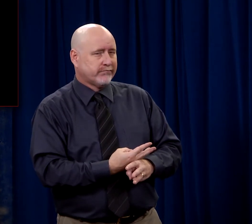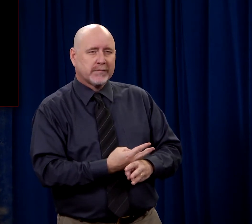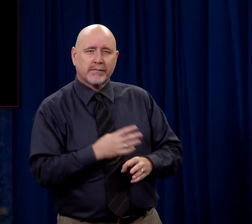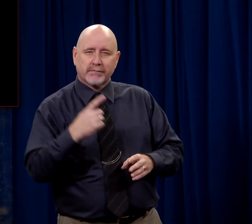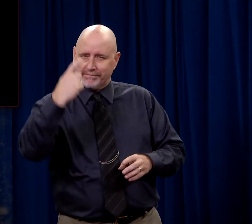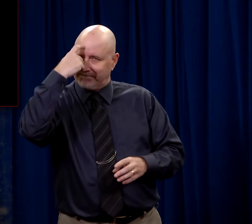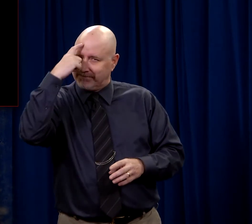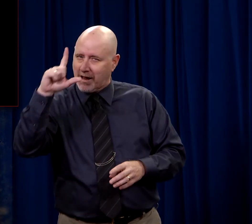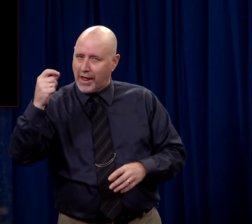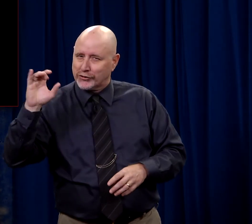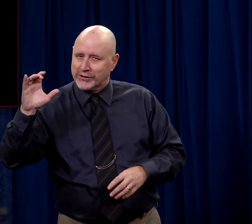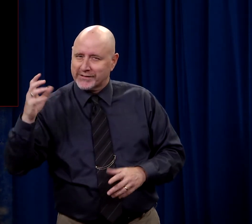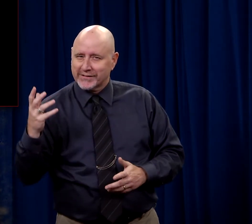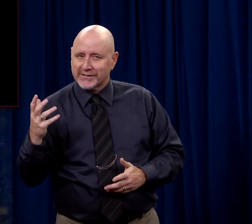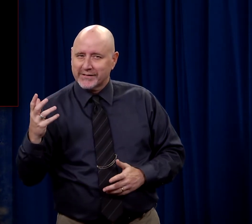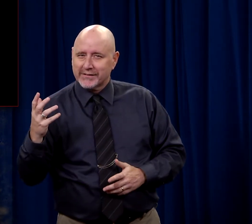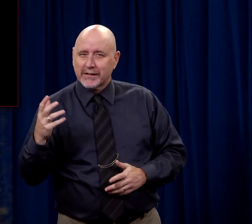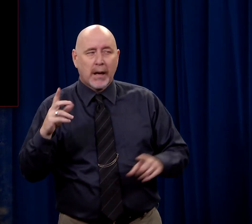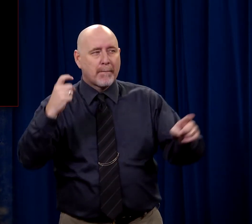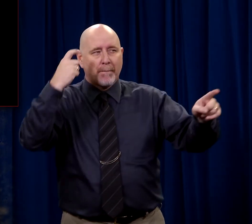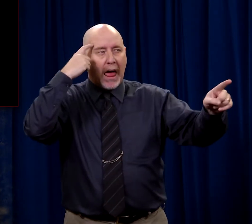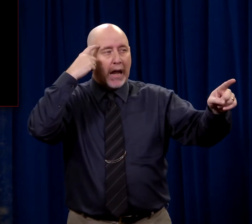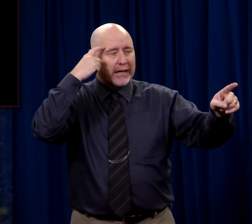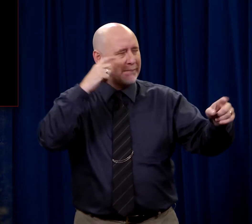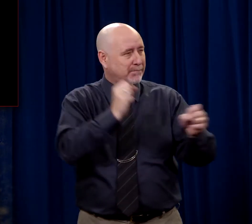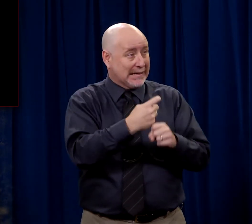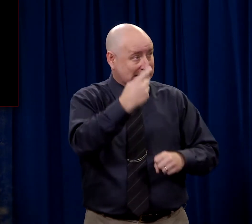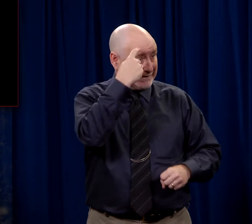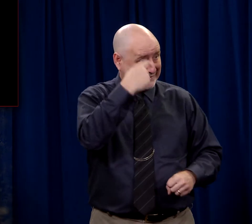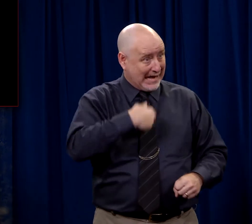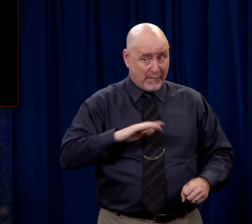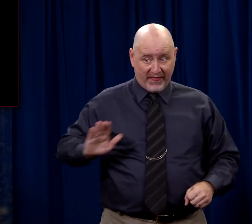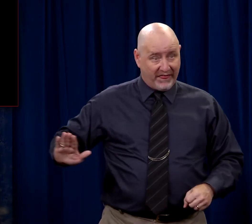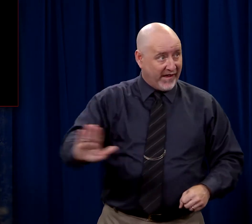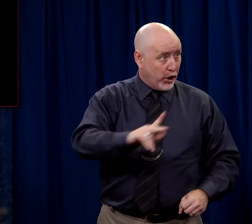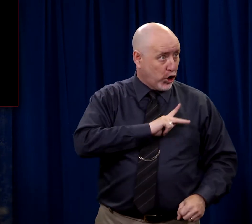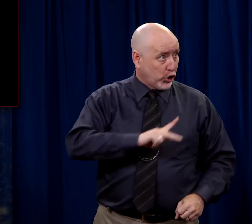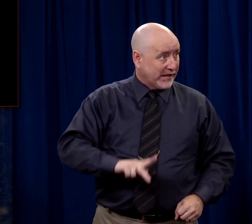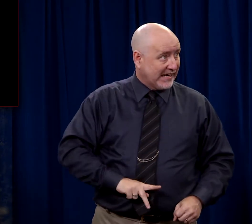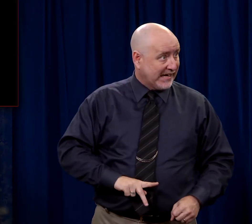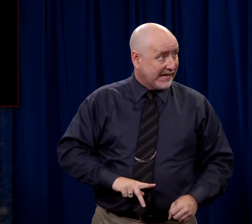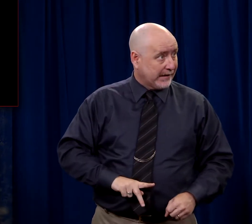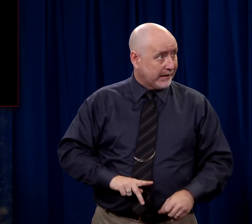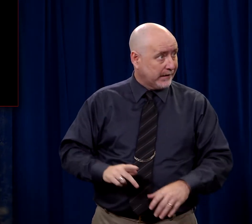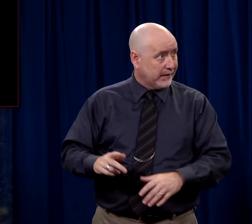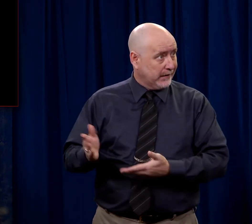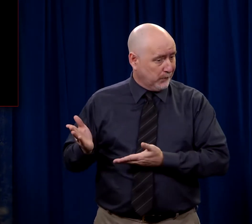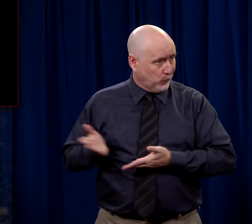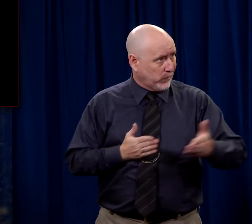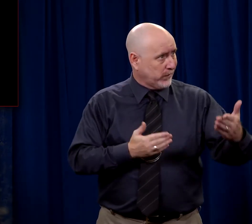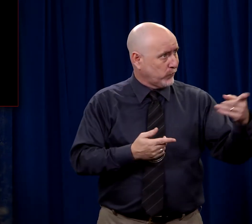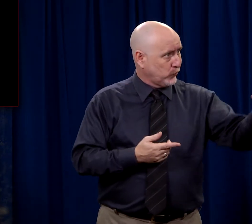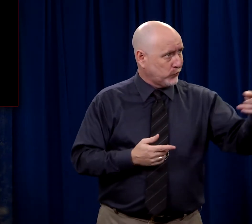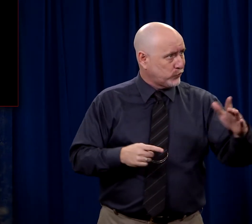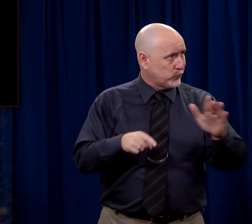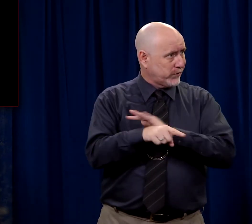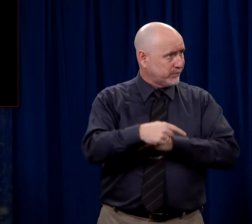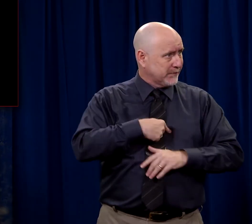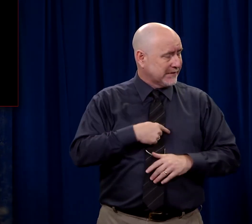There's logic attached to that. In other words, Pilate, it doesn't make any sense that I'm their king and they're bringing me to you for